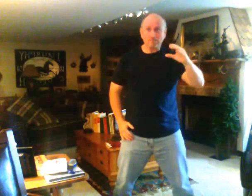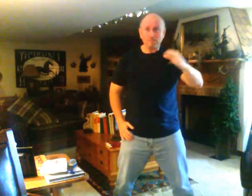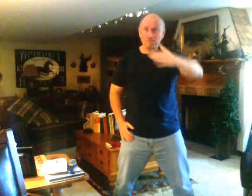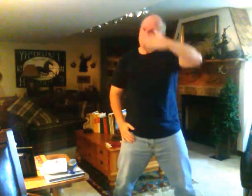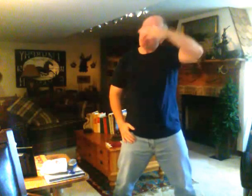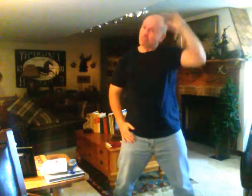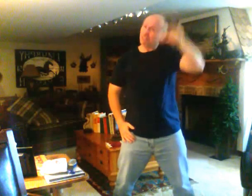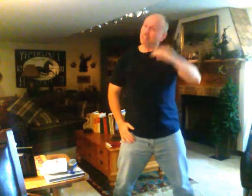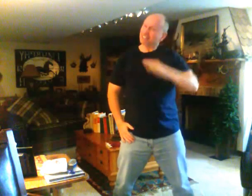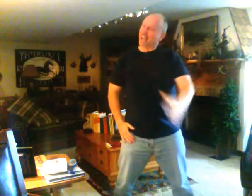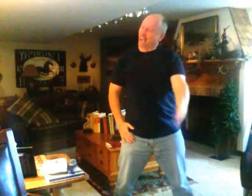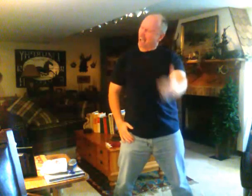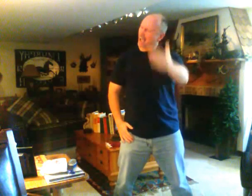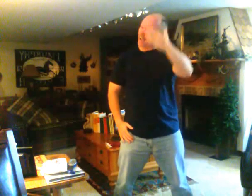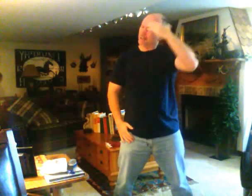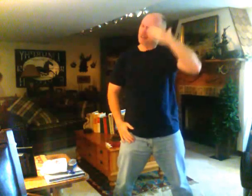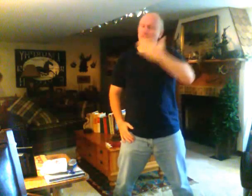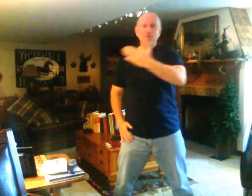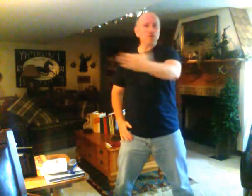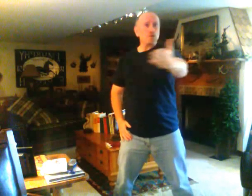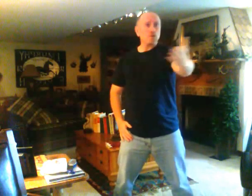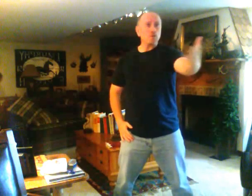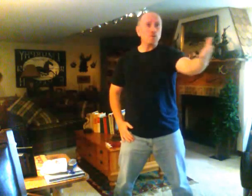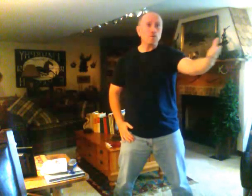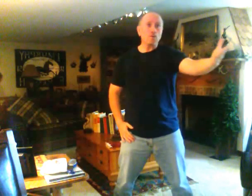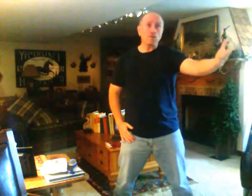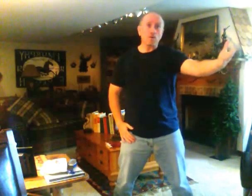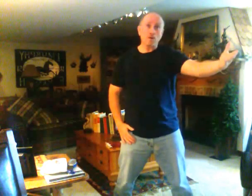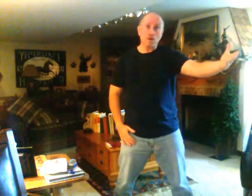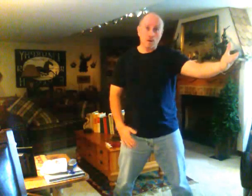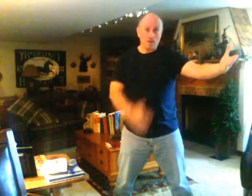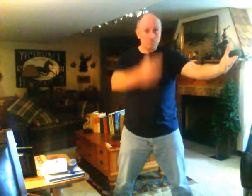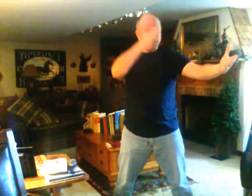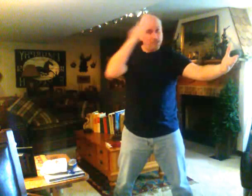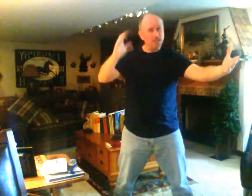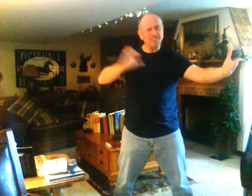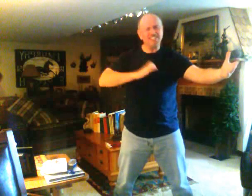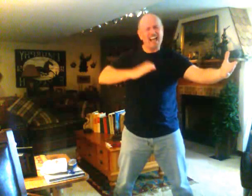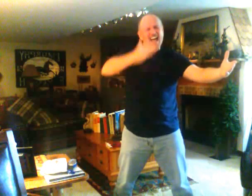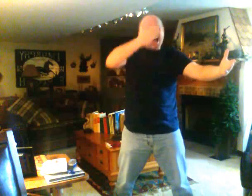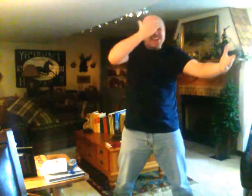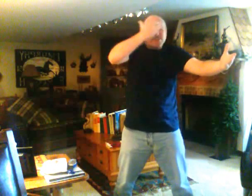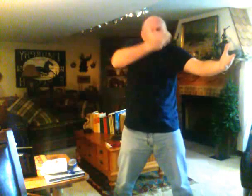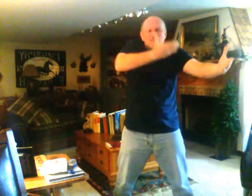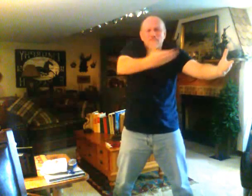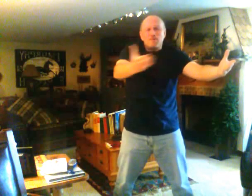I do believe